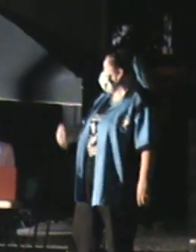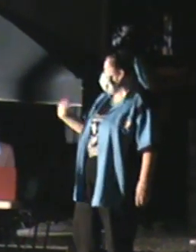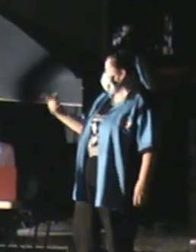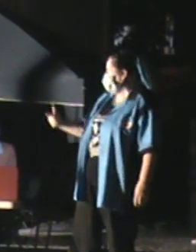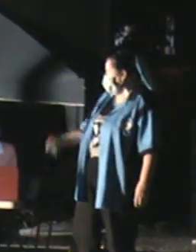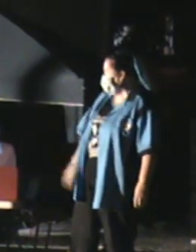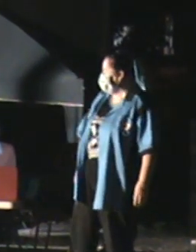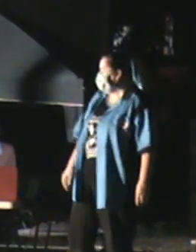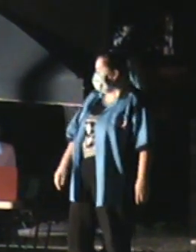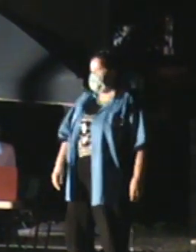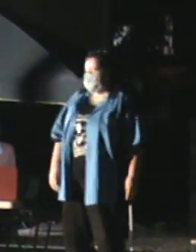He sang the title, yeah.